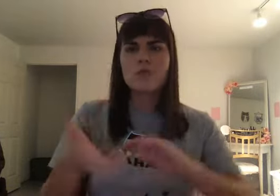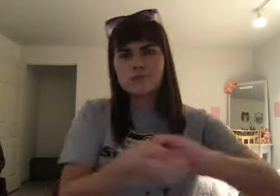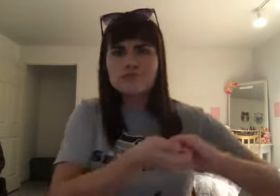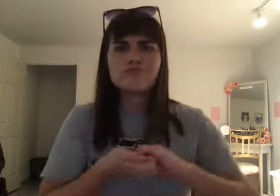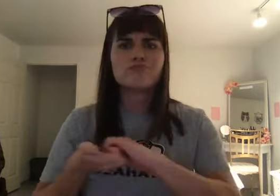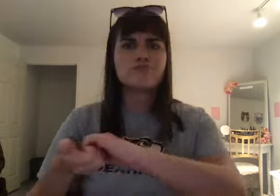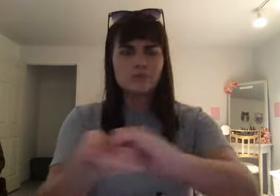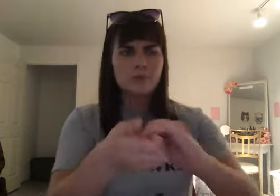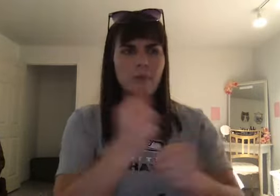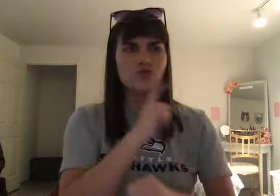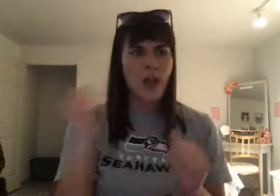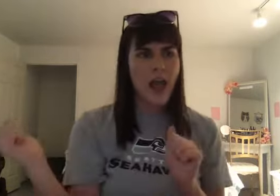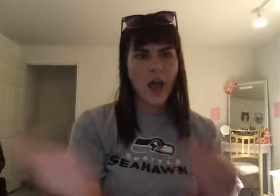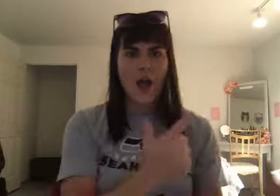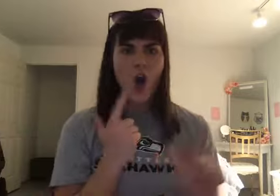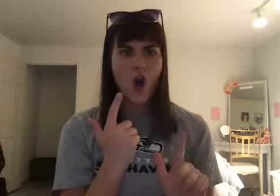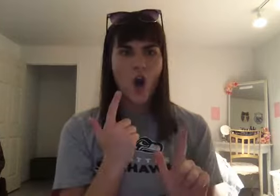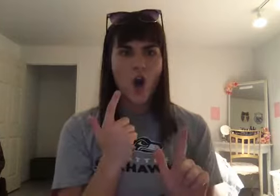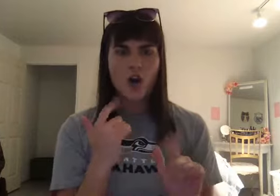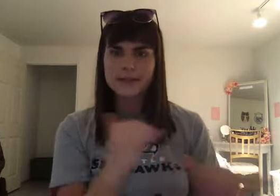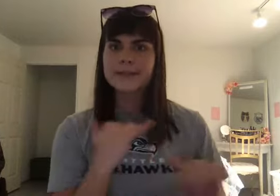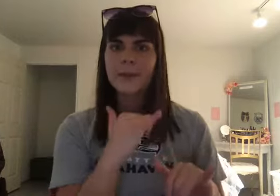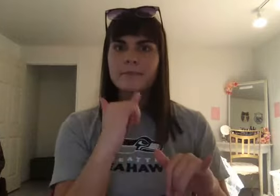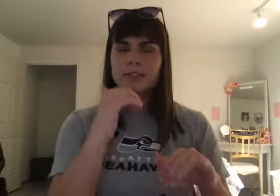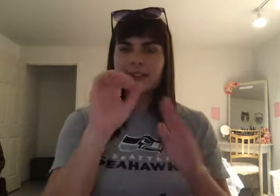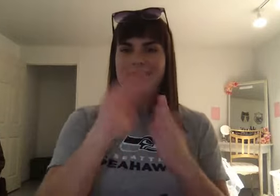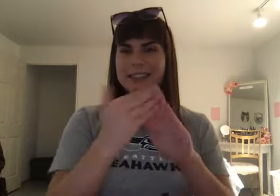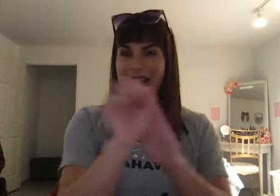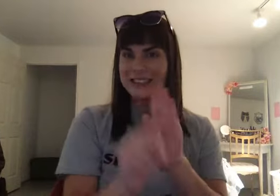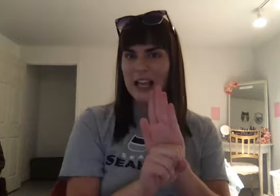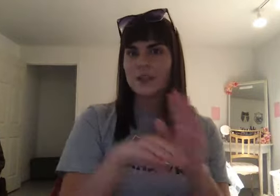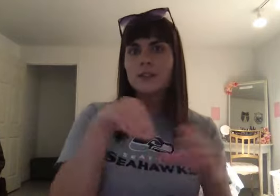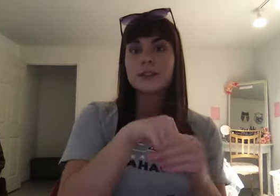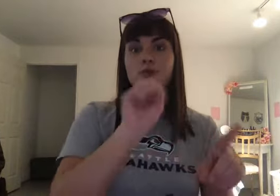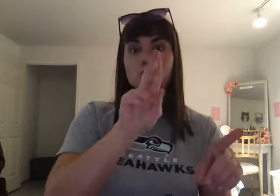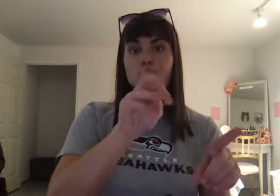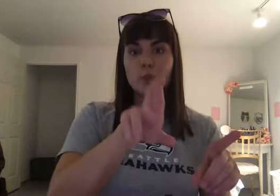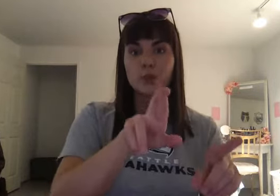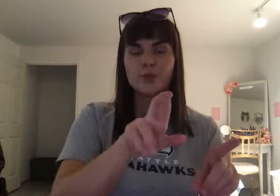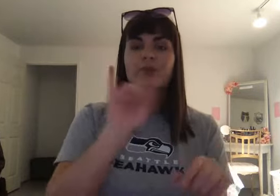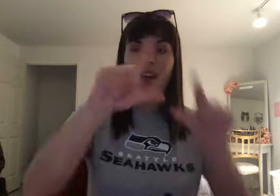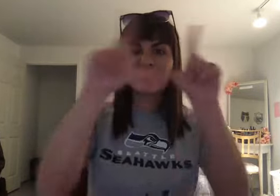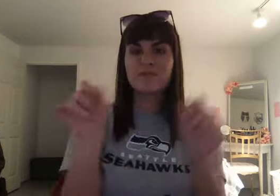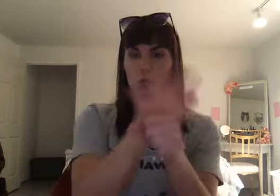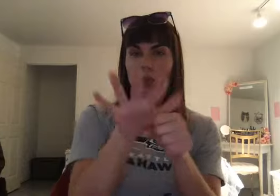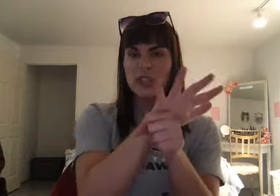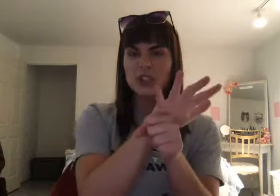All of the city states. Of. Sumer. All of the city states. Of that furrow. Crescent region. Around the Tigris. Euphrates. Rhythm. Not by